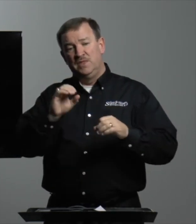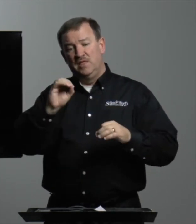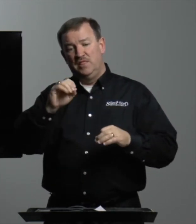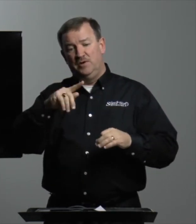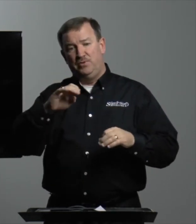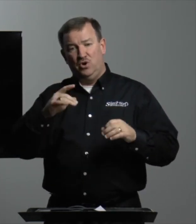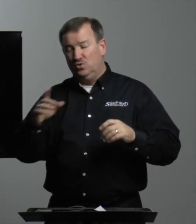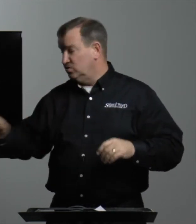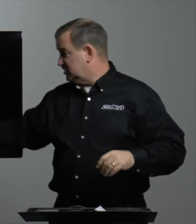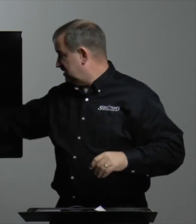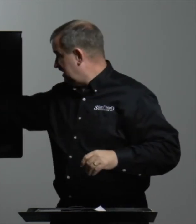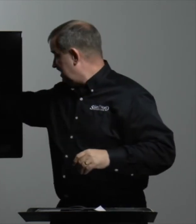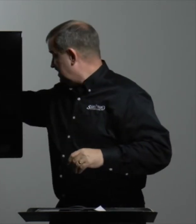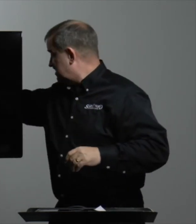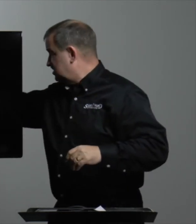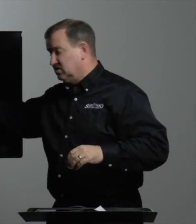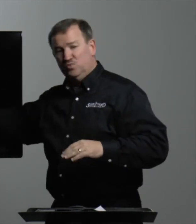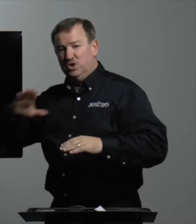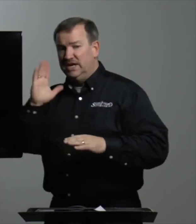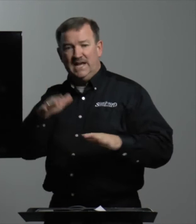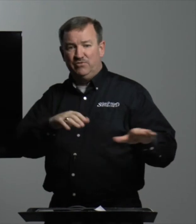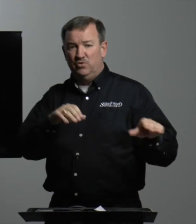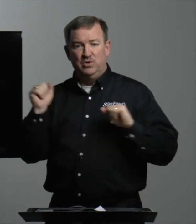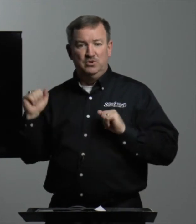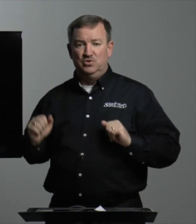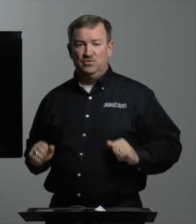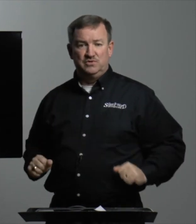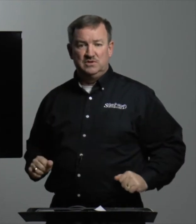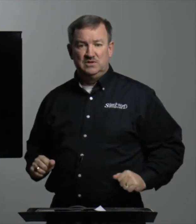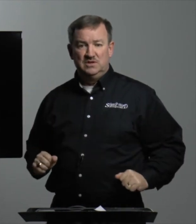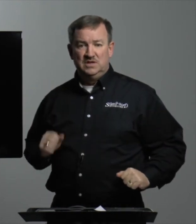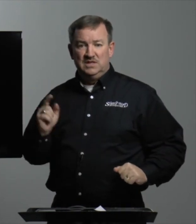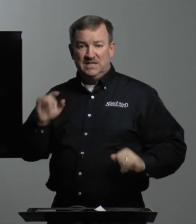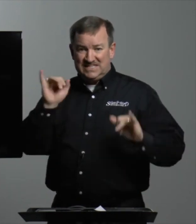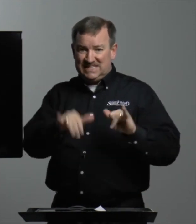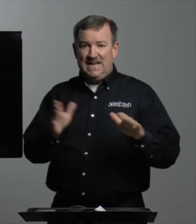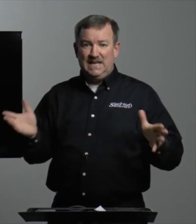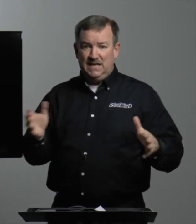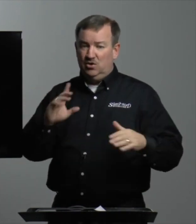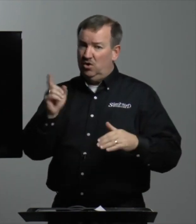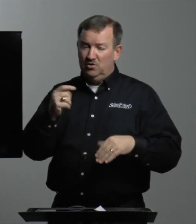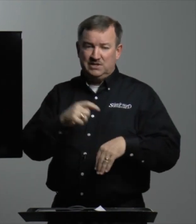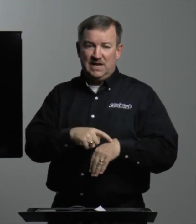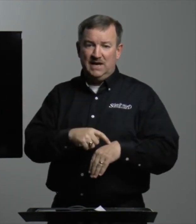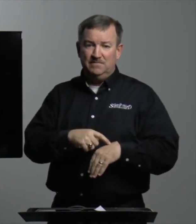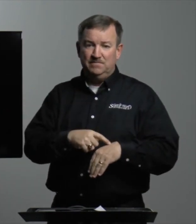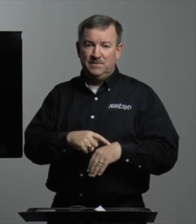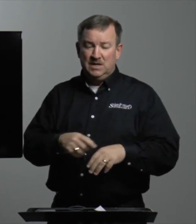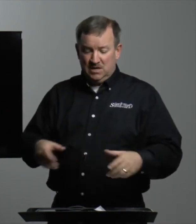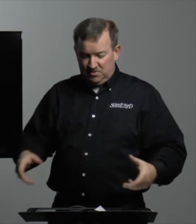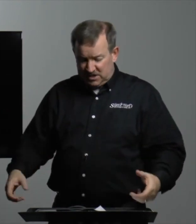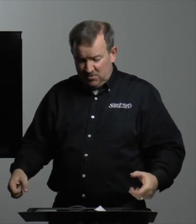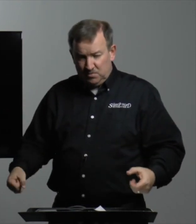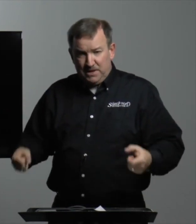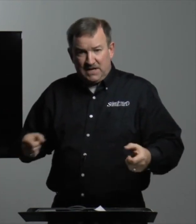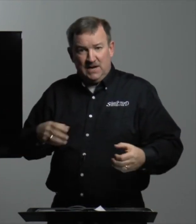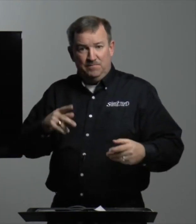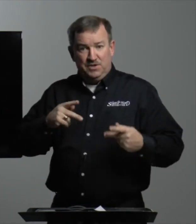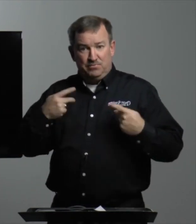the poles, these were never removed. They stayed in it all the time. But they would pick up, the